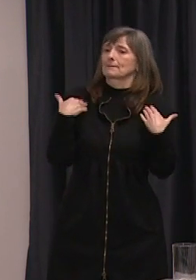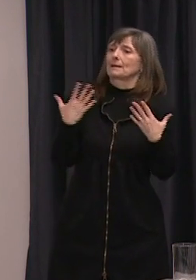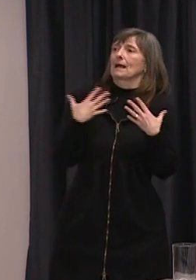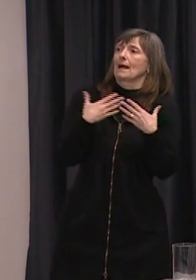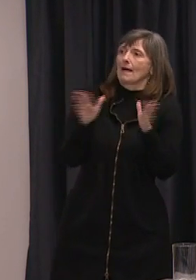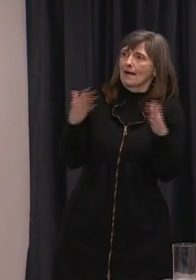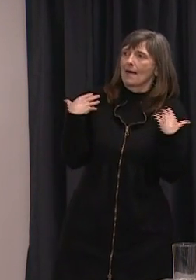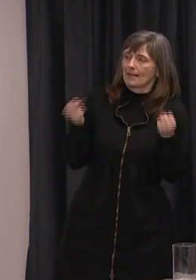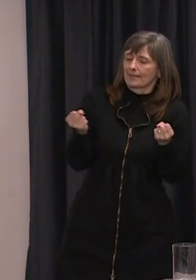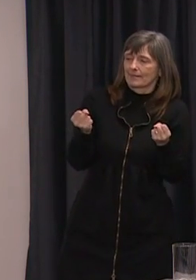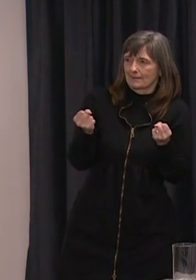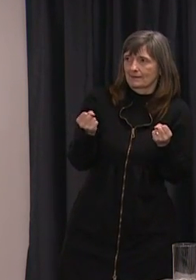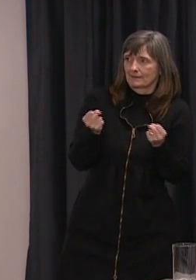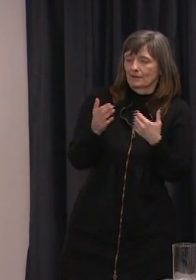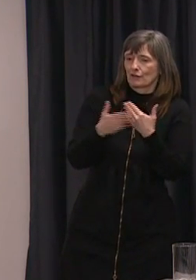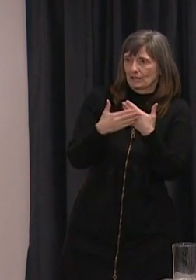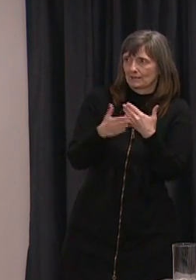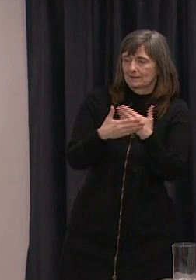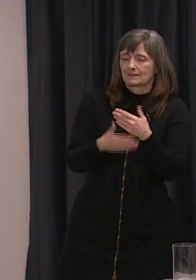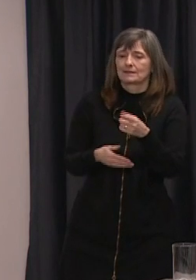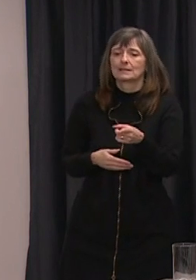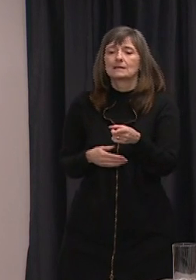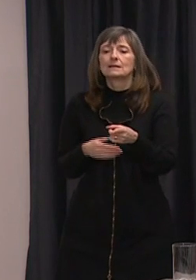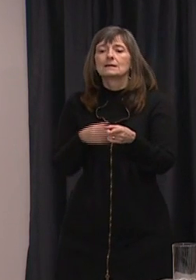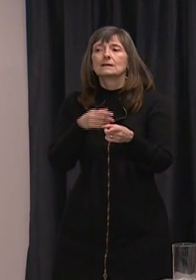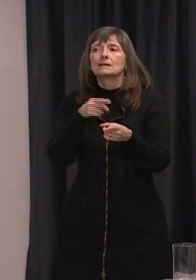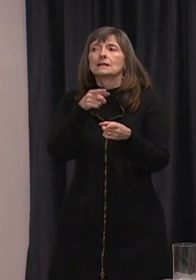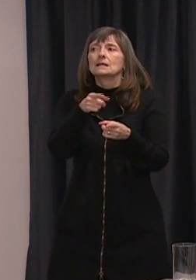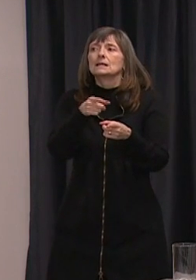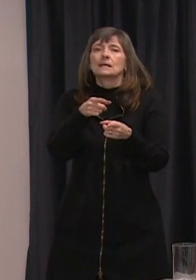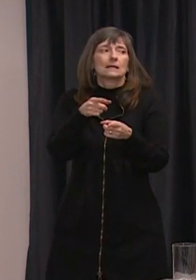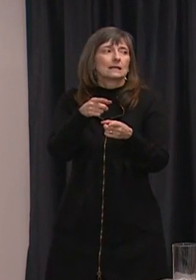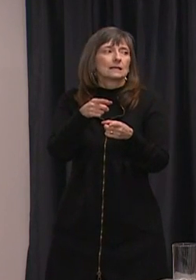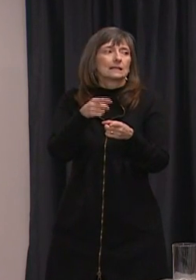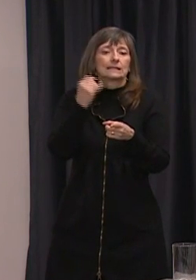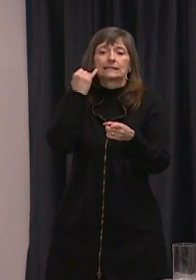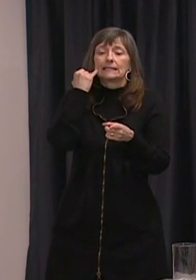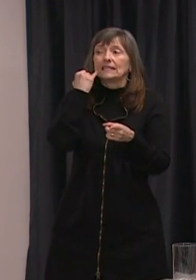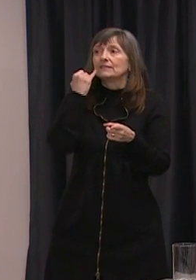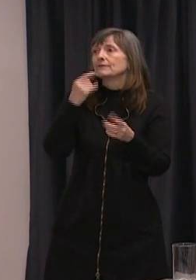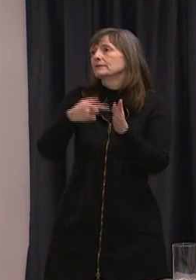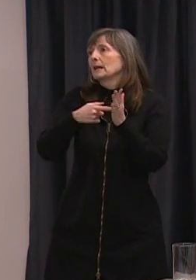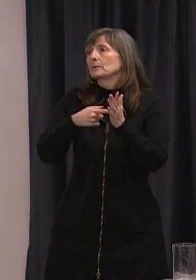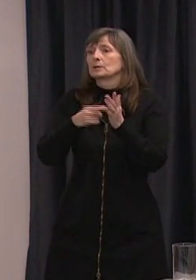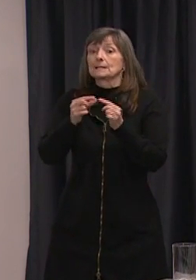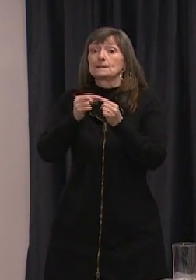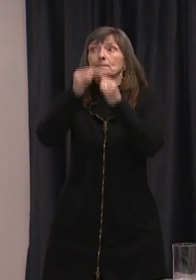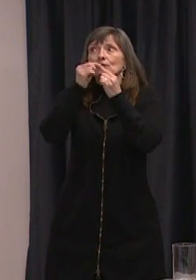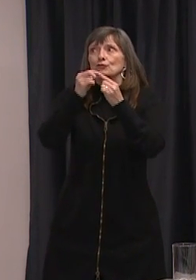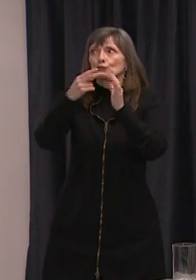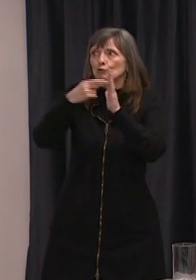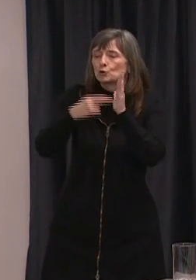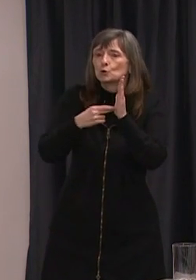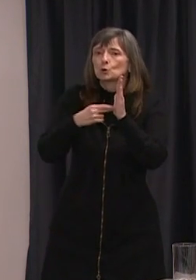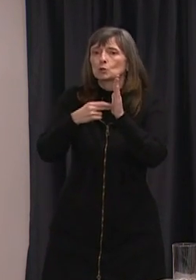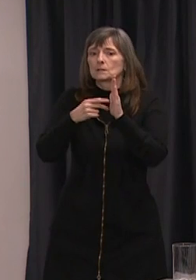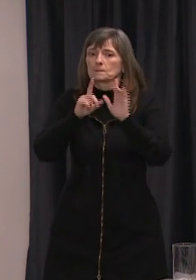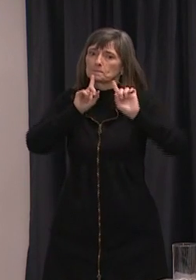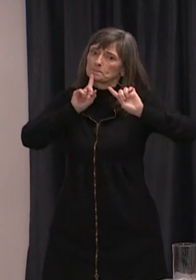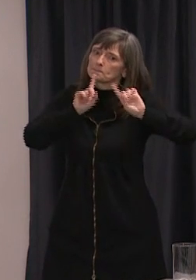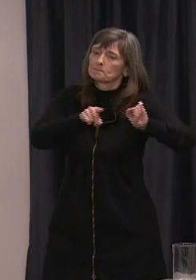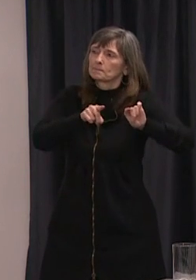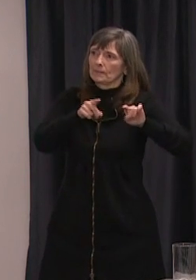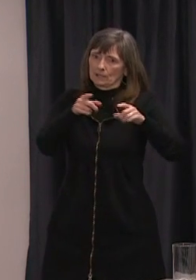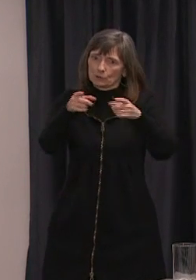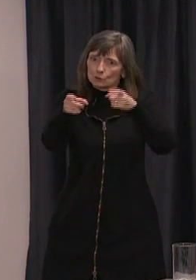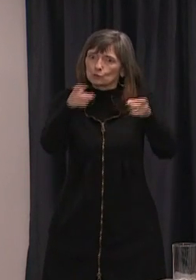uh and it would uh have to be called in the event that special measures would need to be taken in order for uh us to be able to